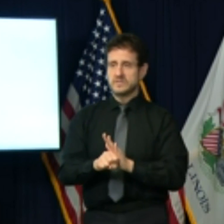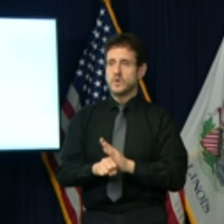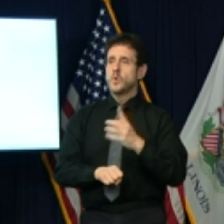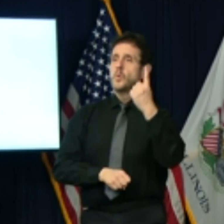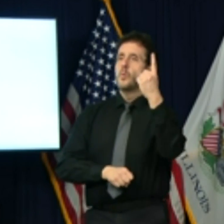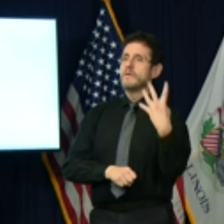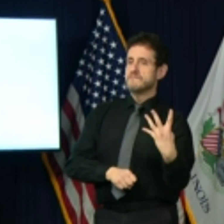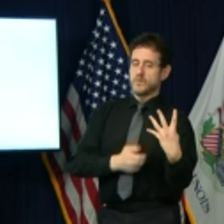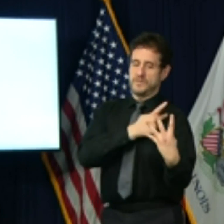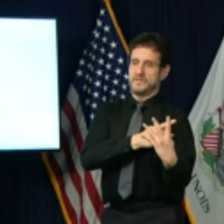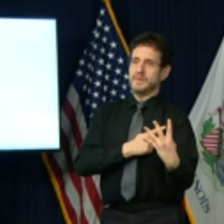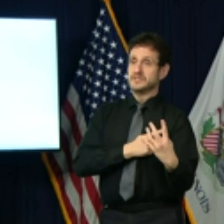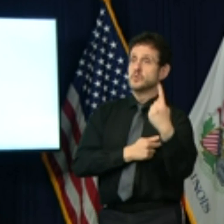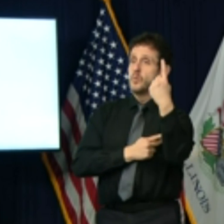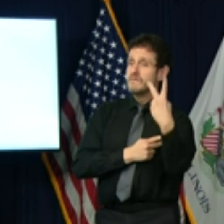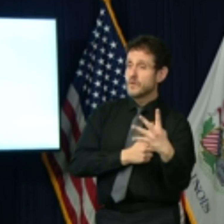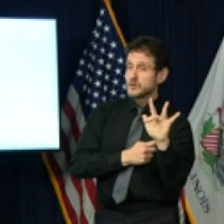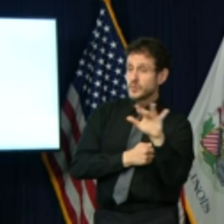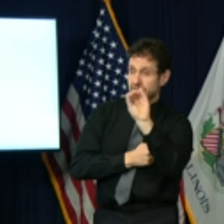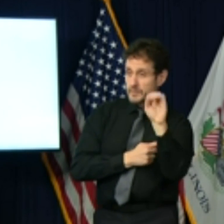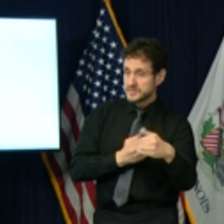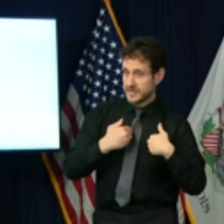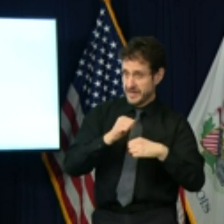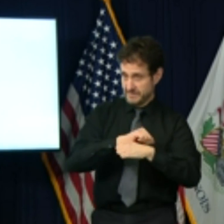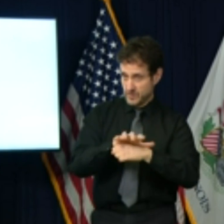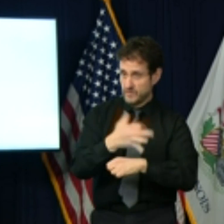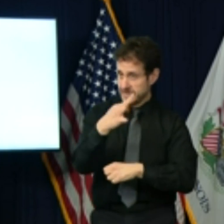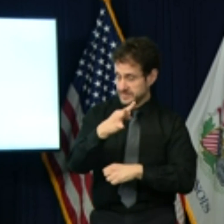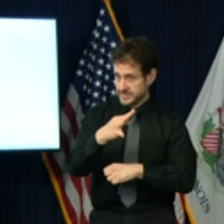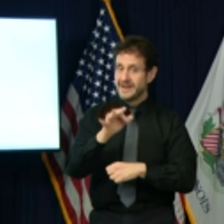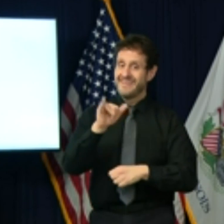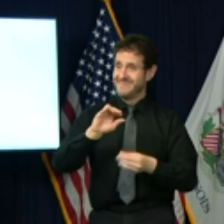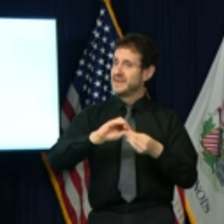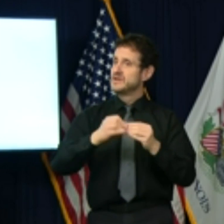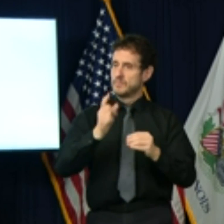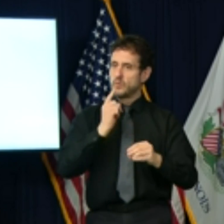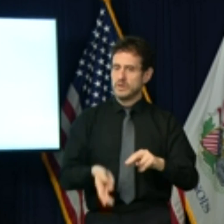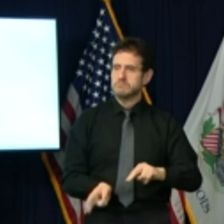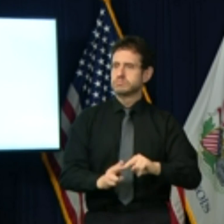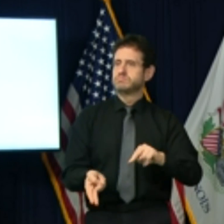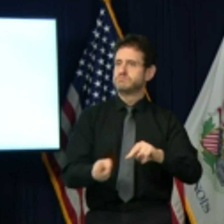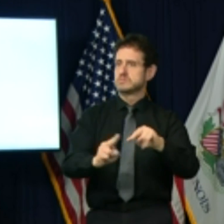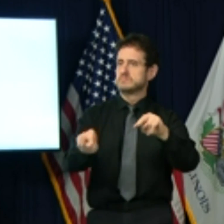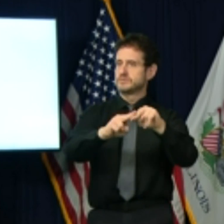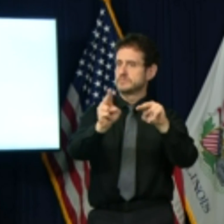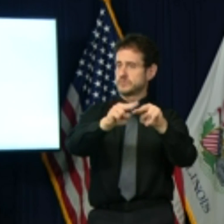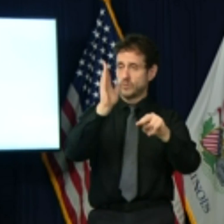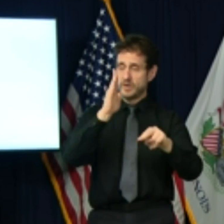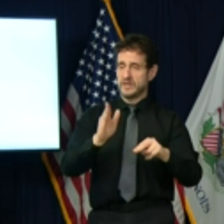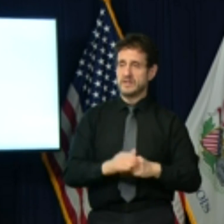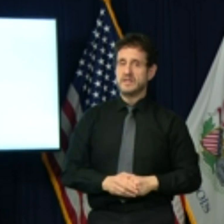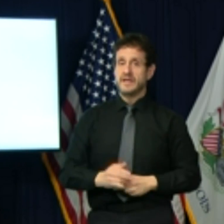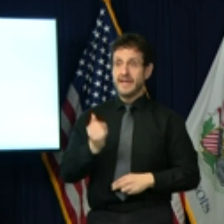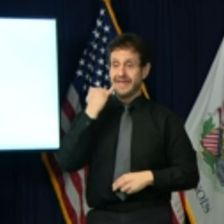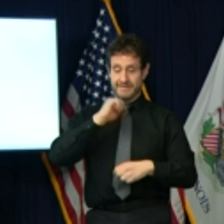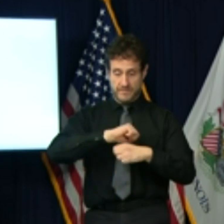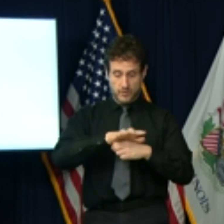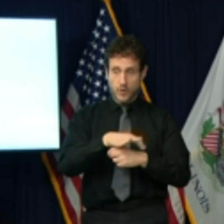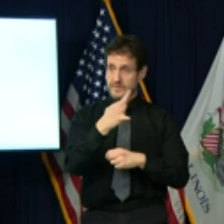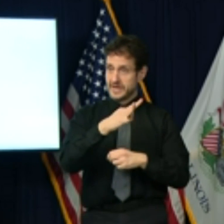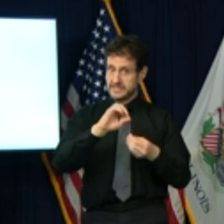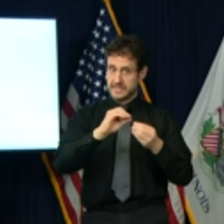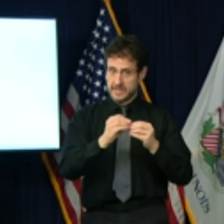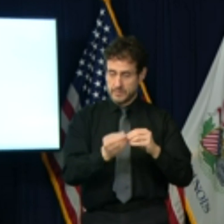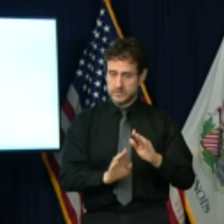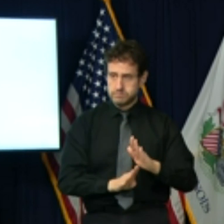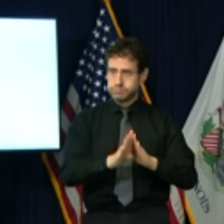has COVID, and that number is only going to grow. So if those COVID numbers grow and